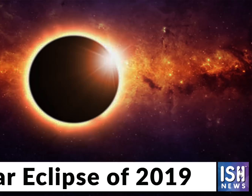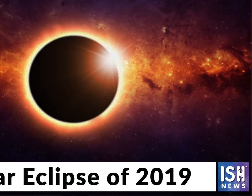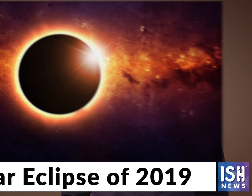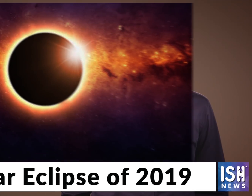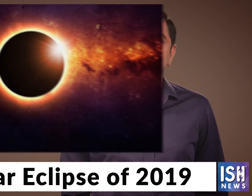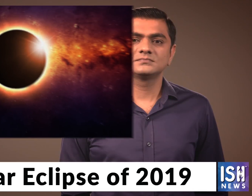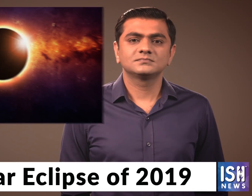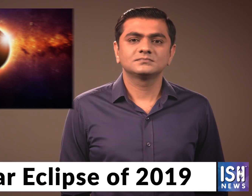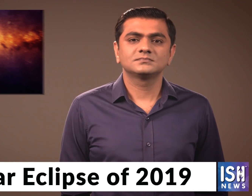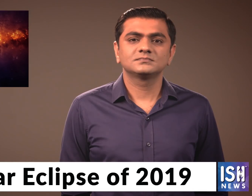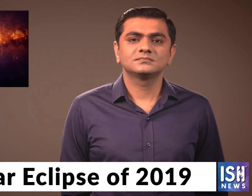1.